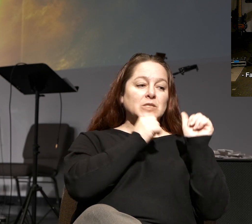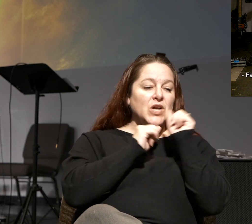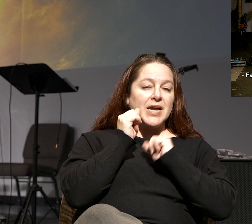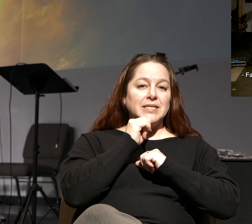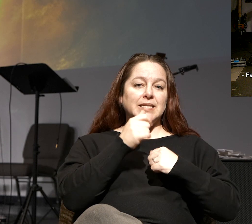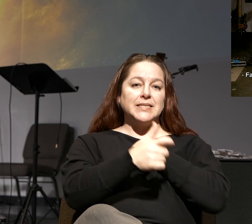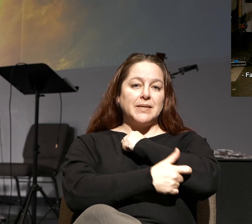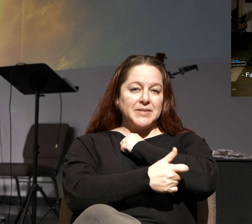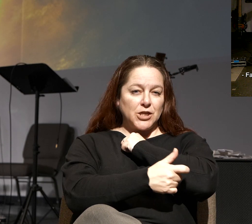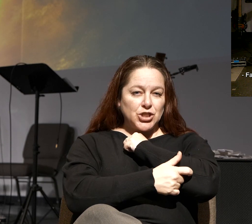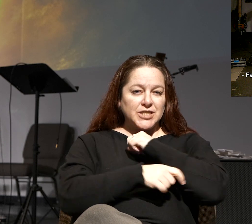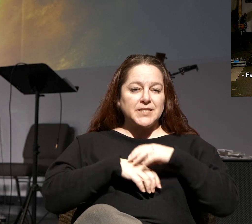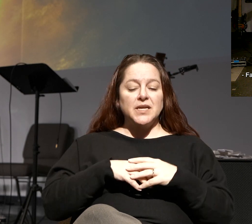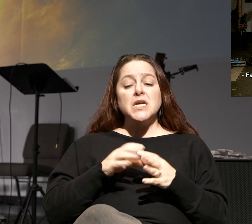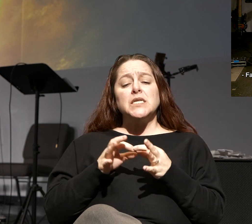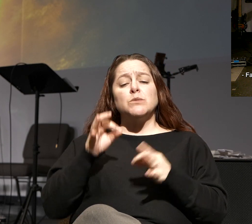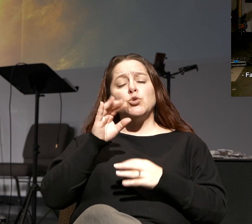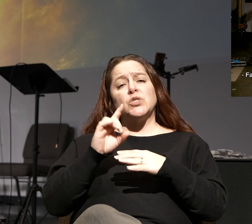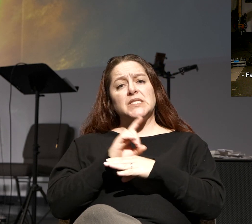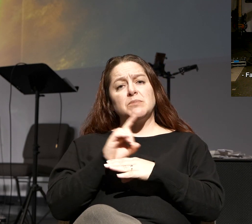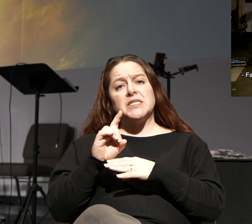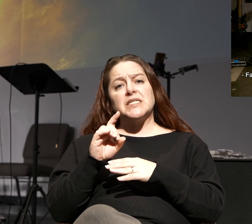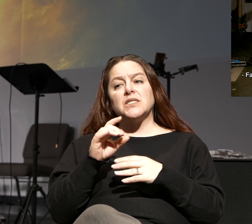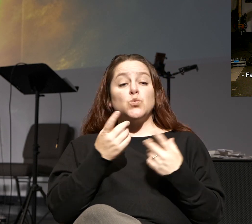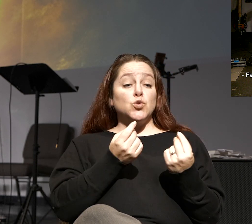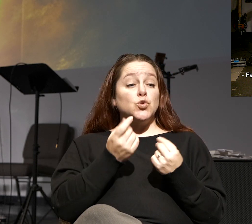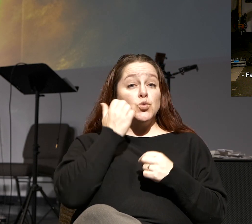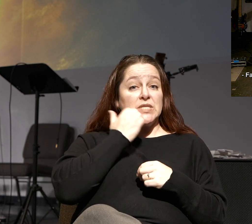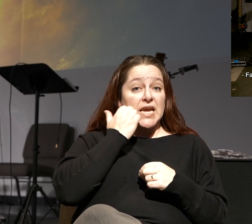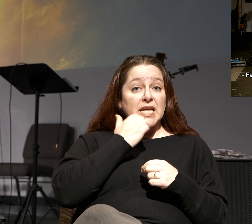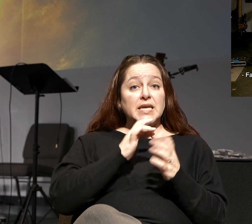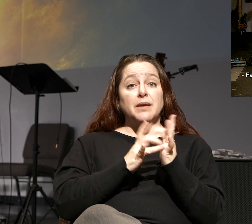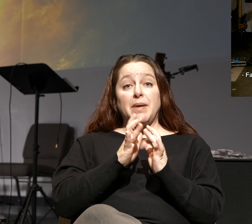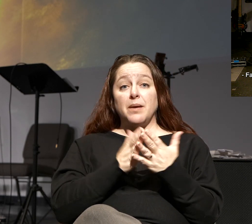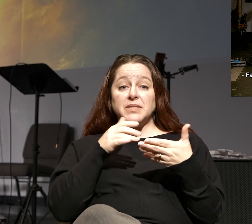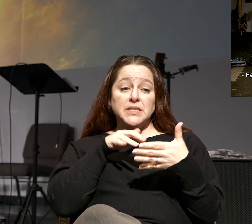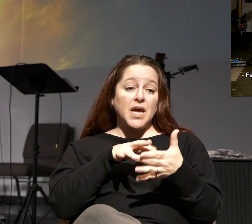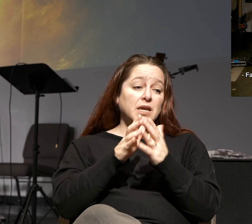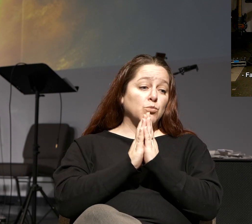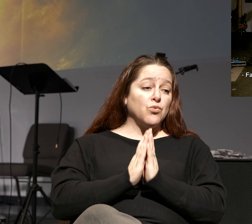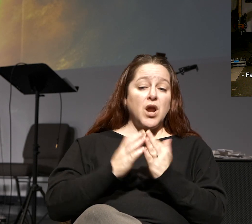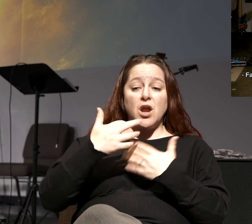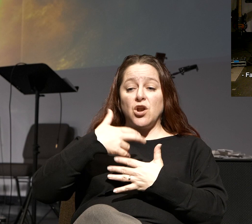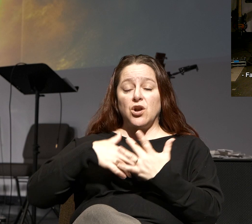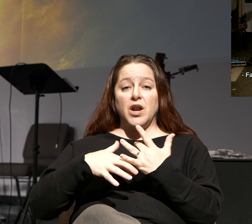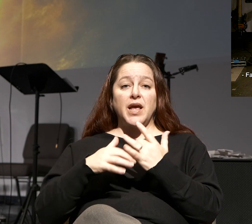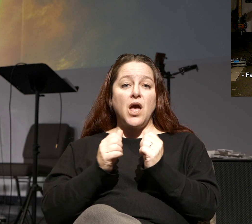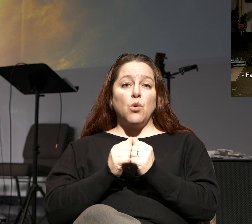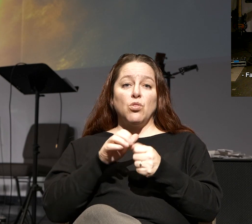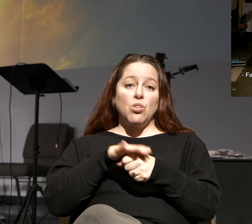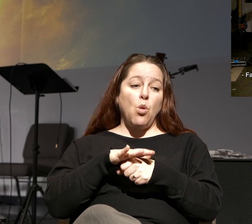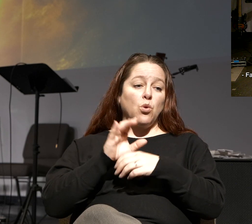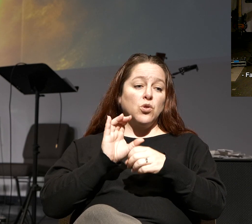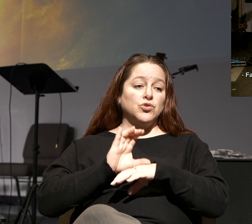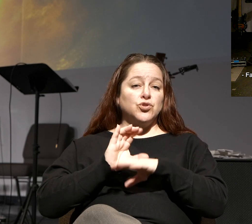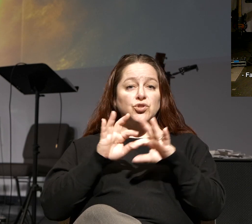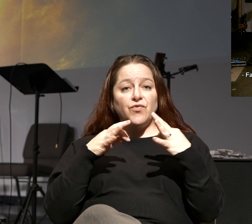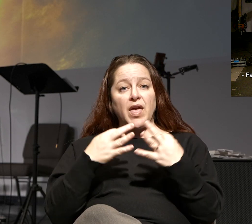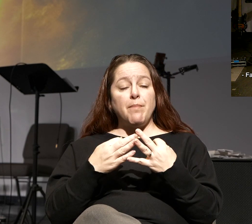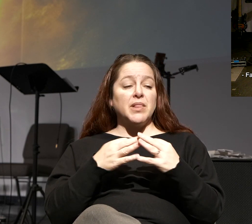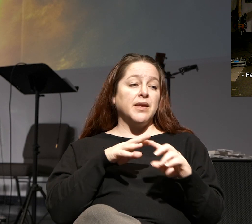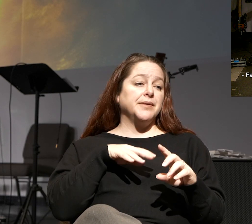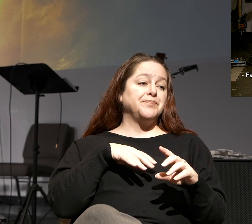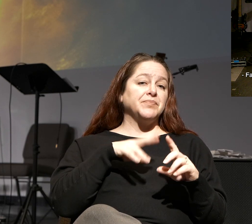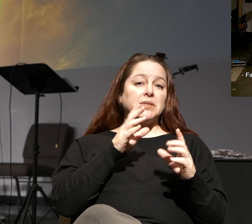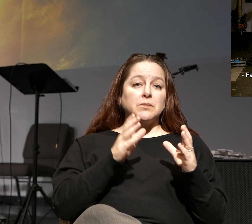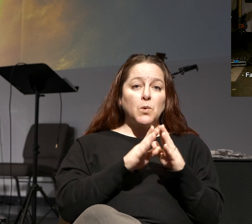in trials and temptations. So spiritual disciplines are what you do daily, Bible study, prayer, hang out in a local church family, get plugged